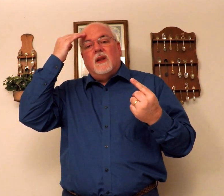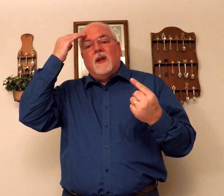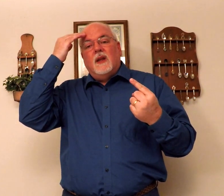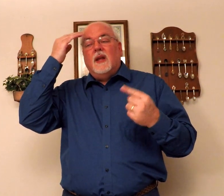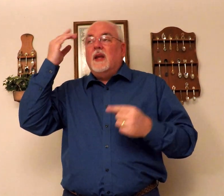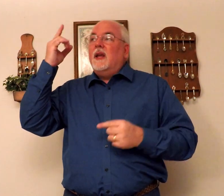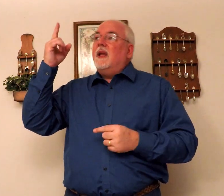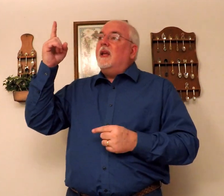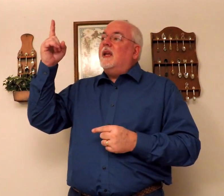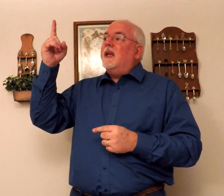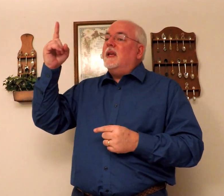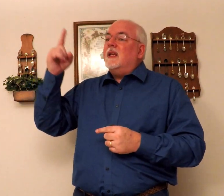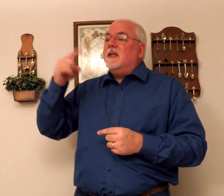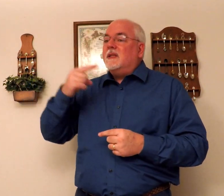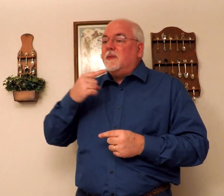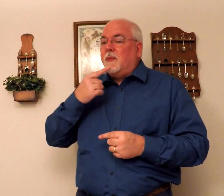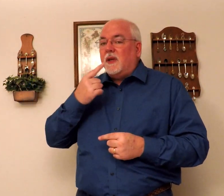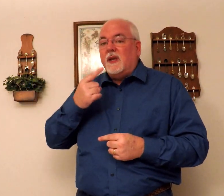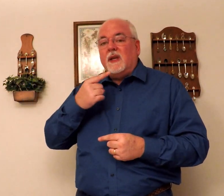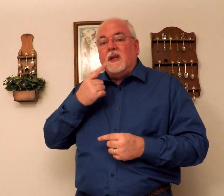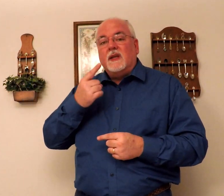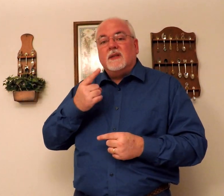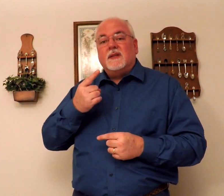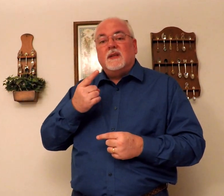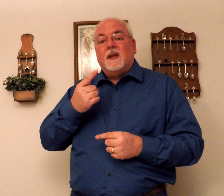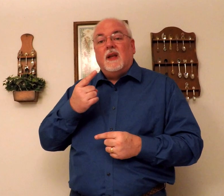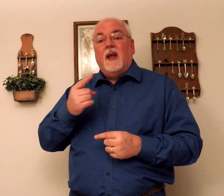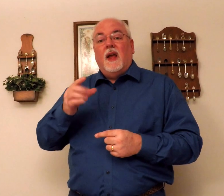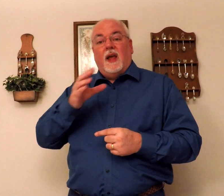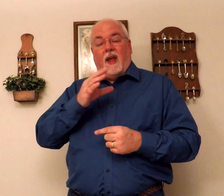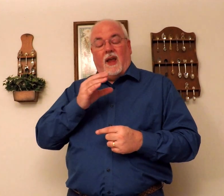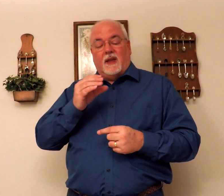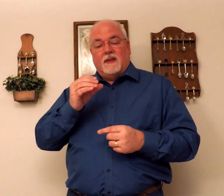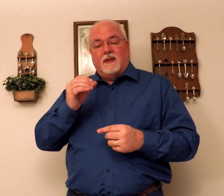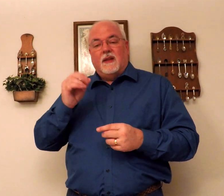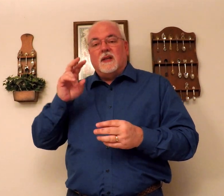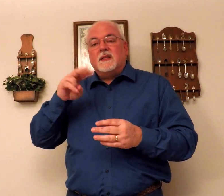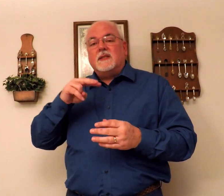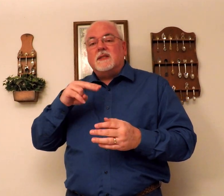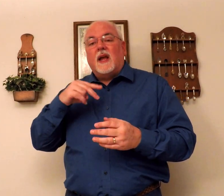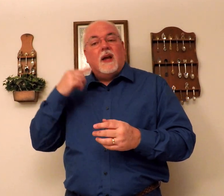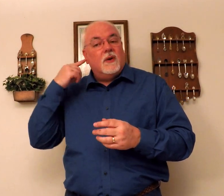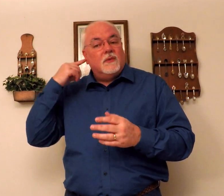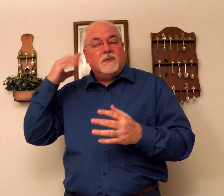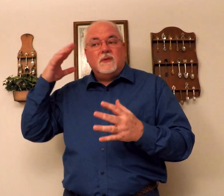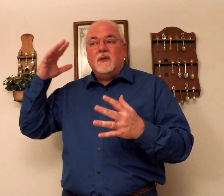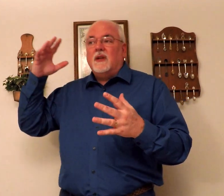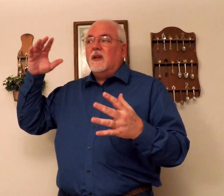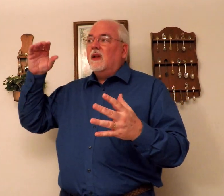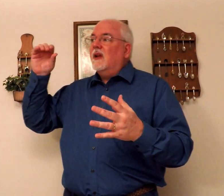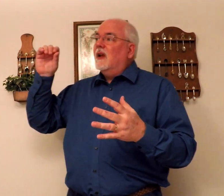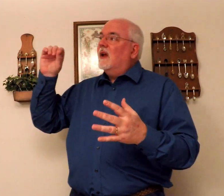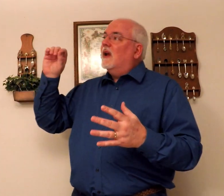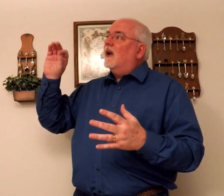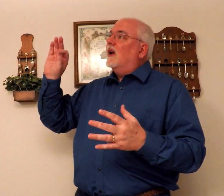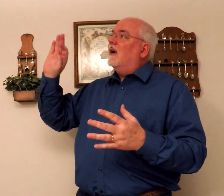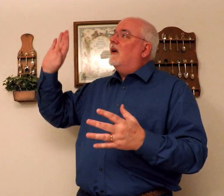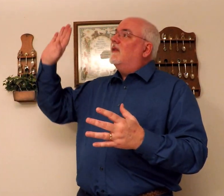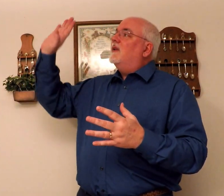He speaks, and the sound of